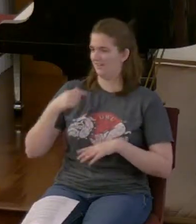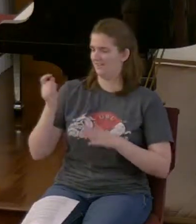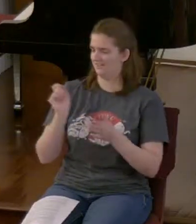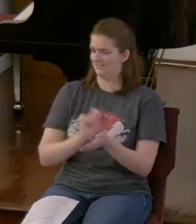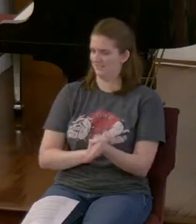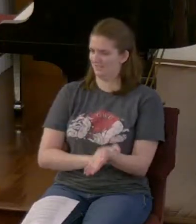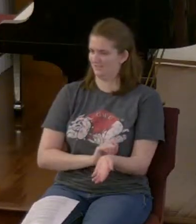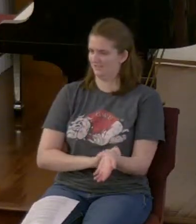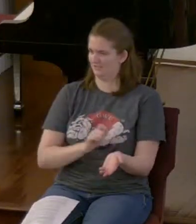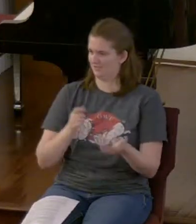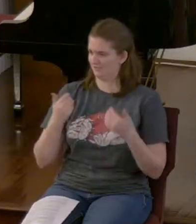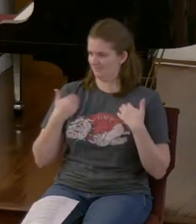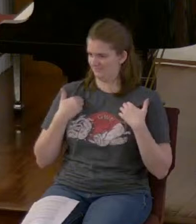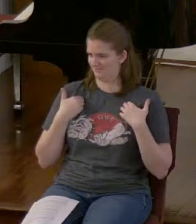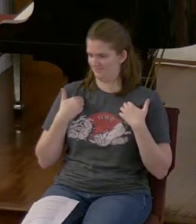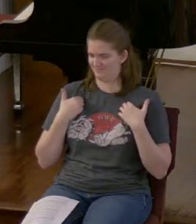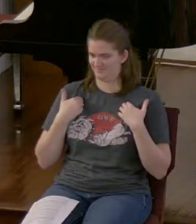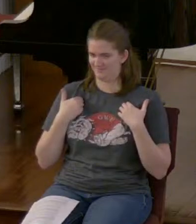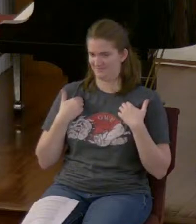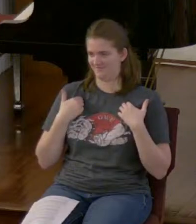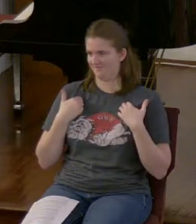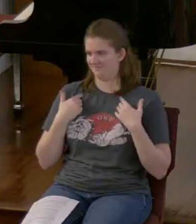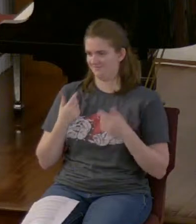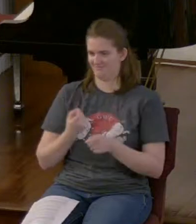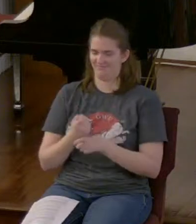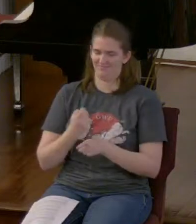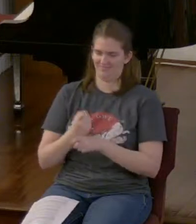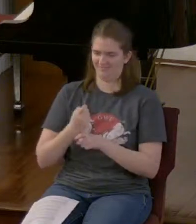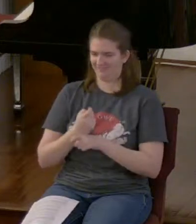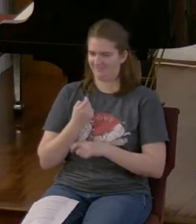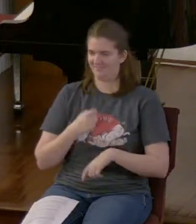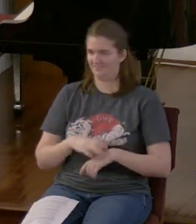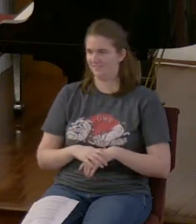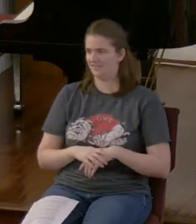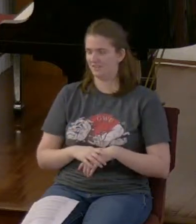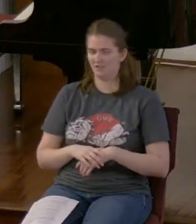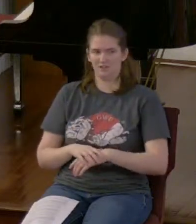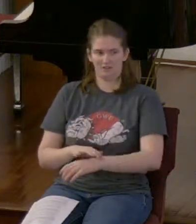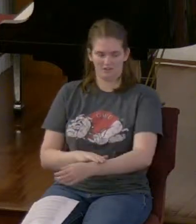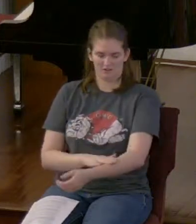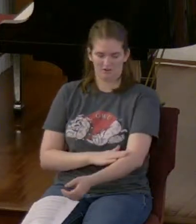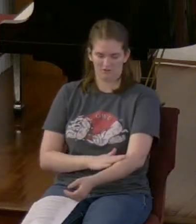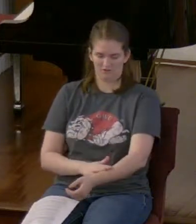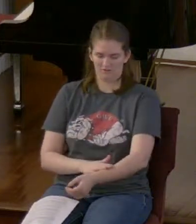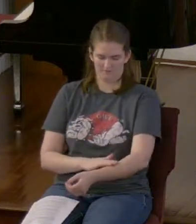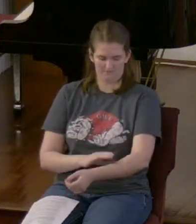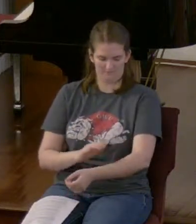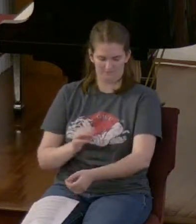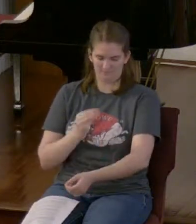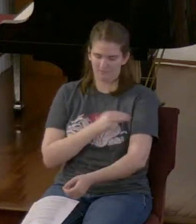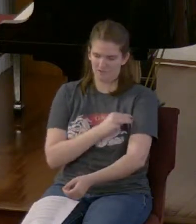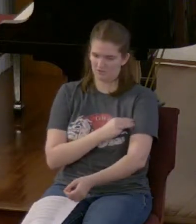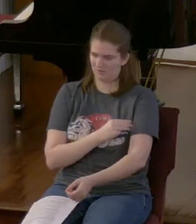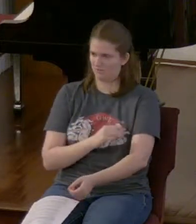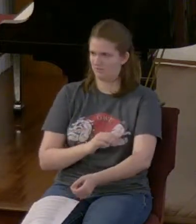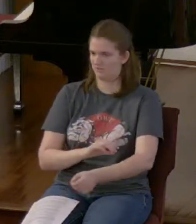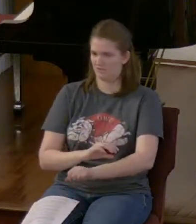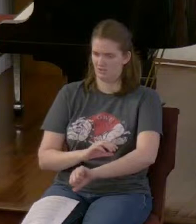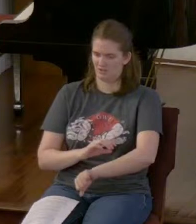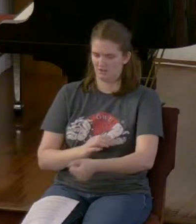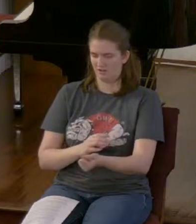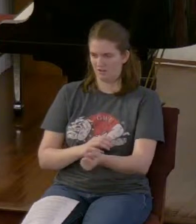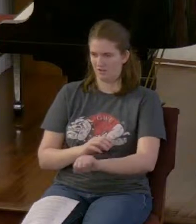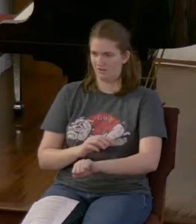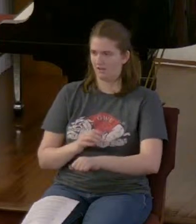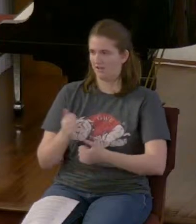You don't realize how much you move your muscles from the top of your arm until you've got a bunch of stitches going across there. And every